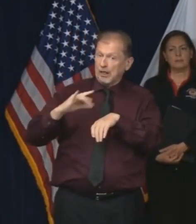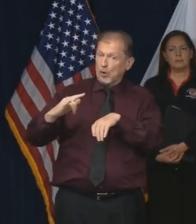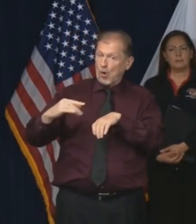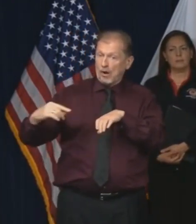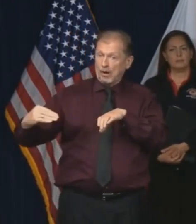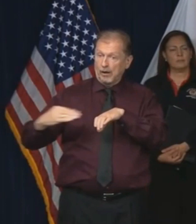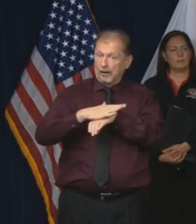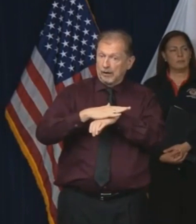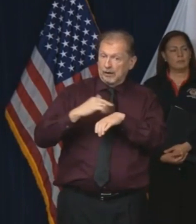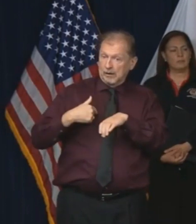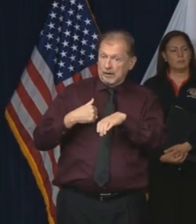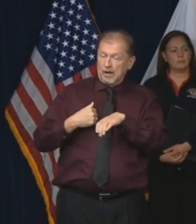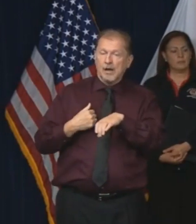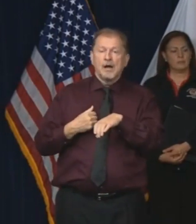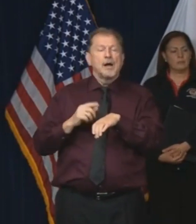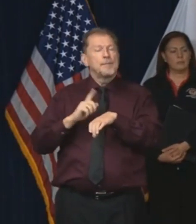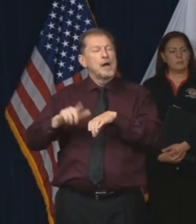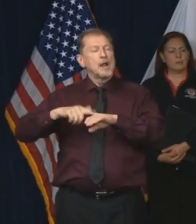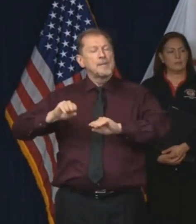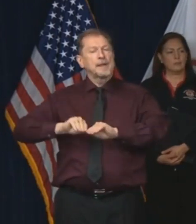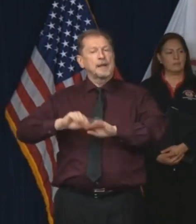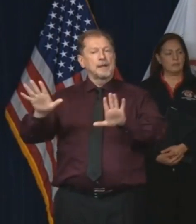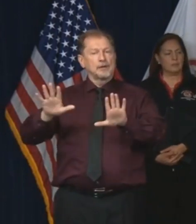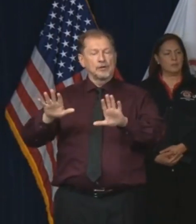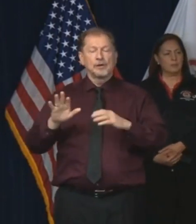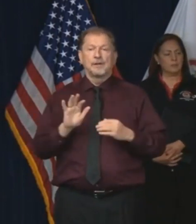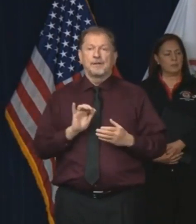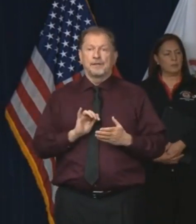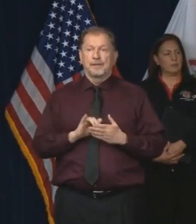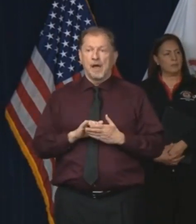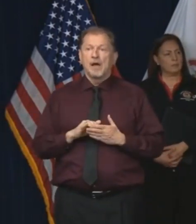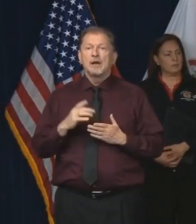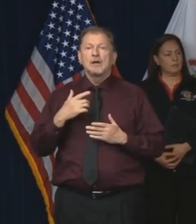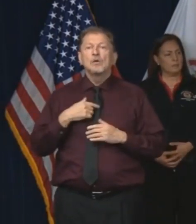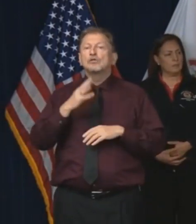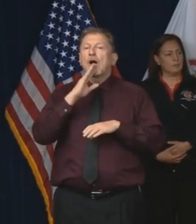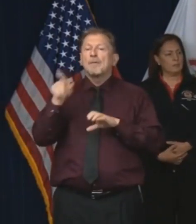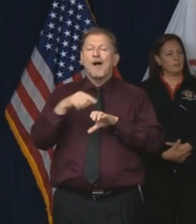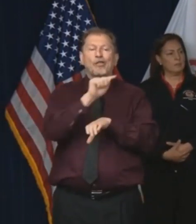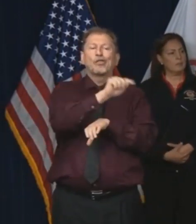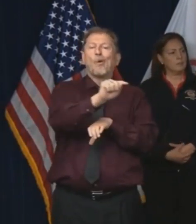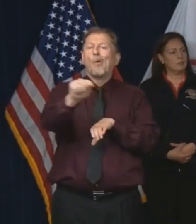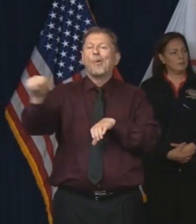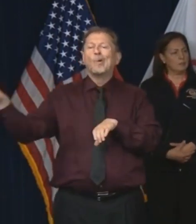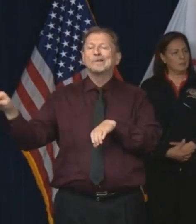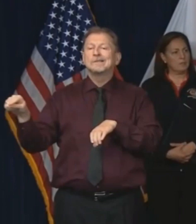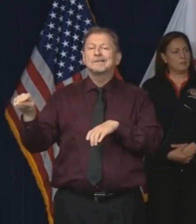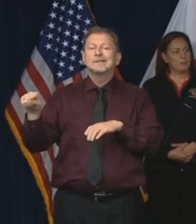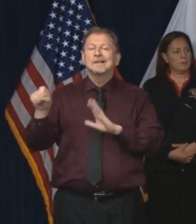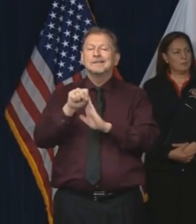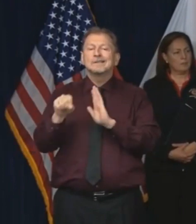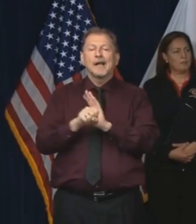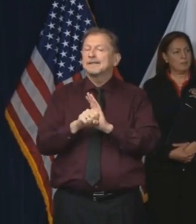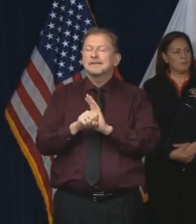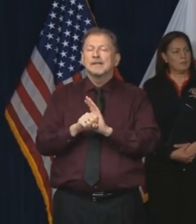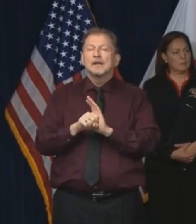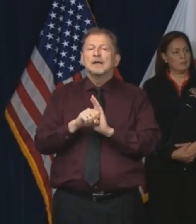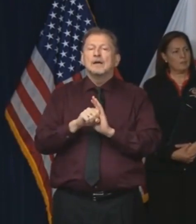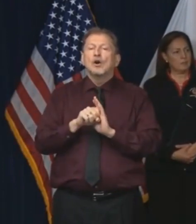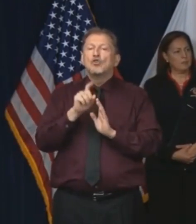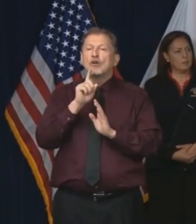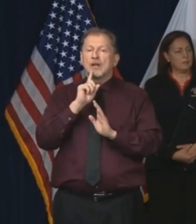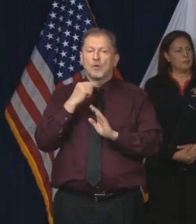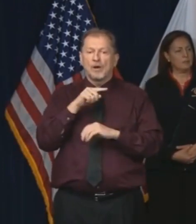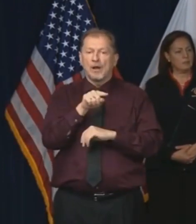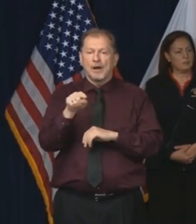so I would, you know, I wish, but let me be clear that while, you know, we can talk about those individual states, this should have been the job of the